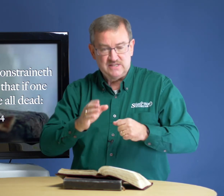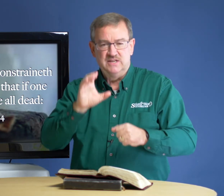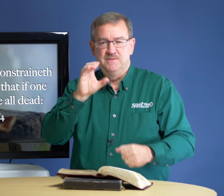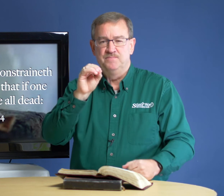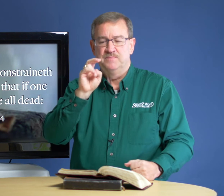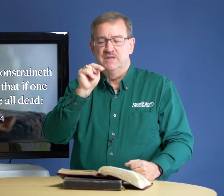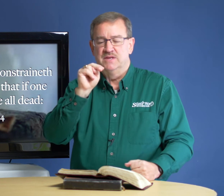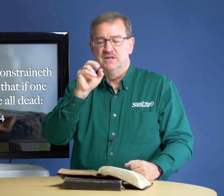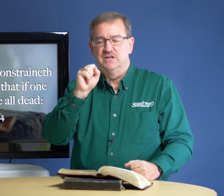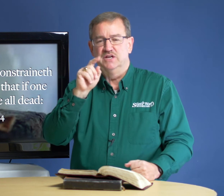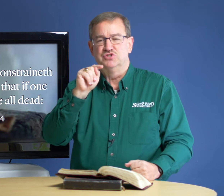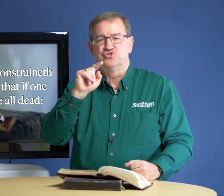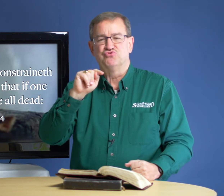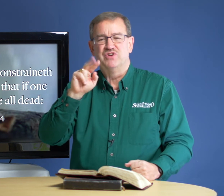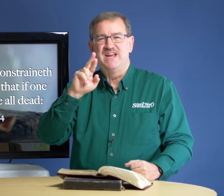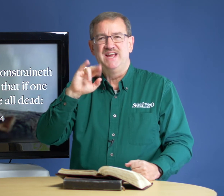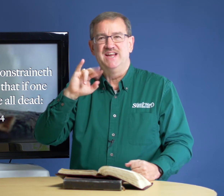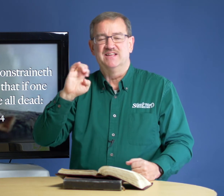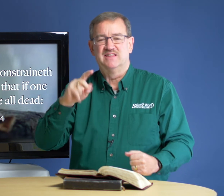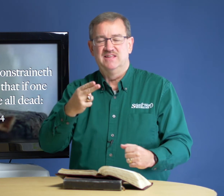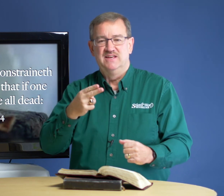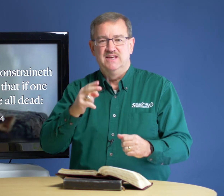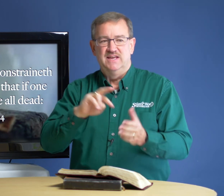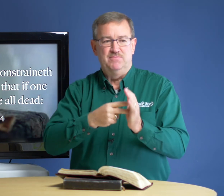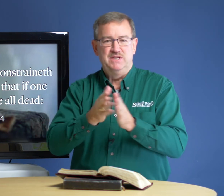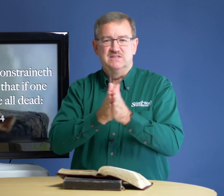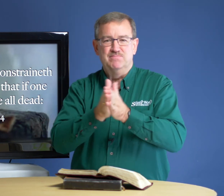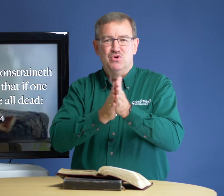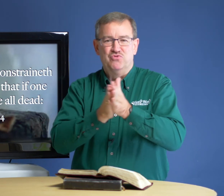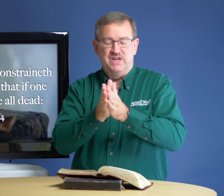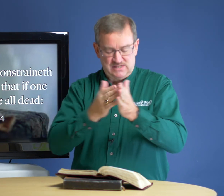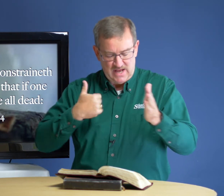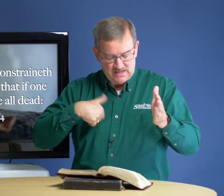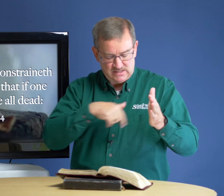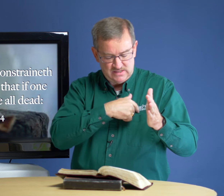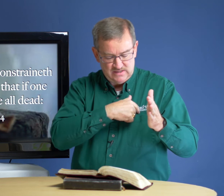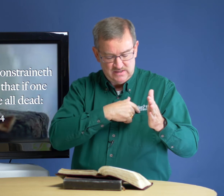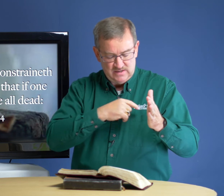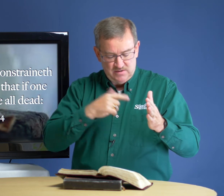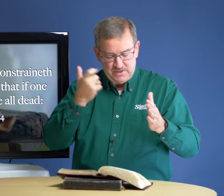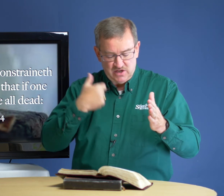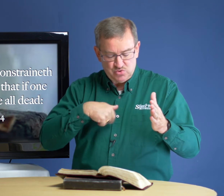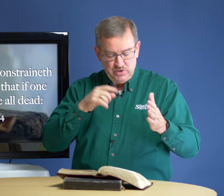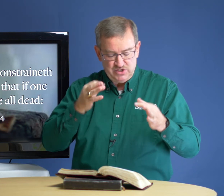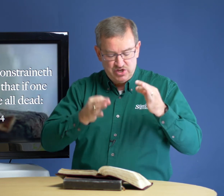constraineth. It means it motivates us because we judge